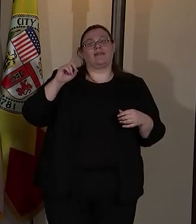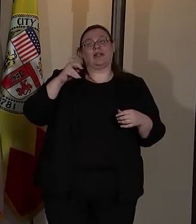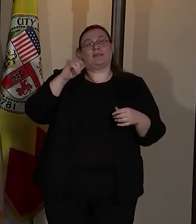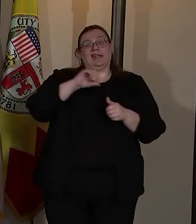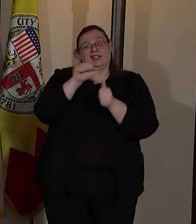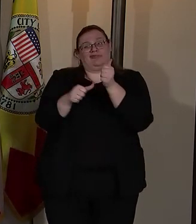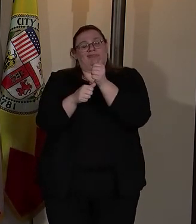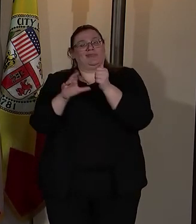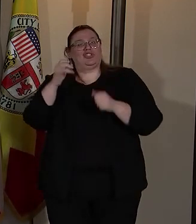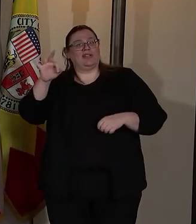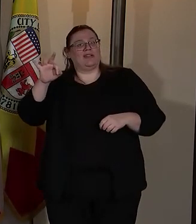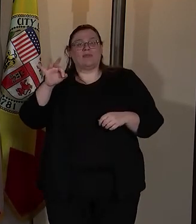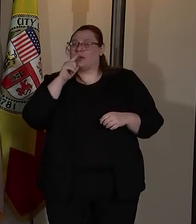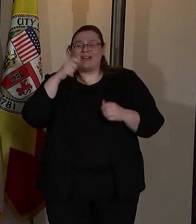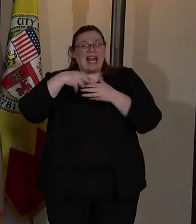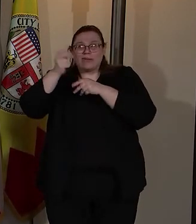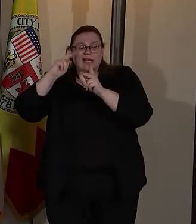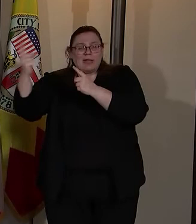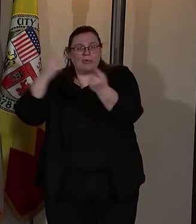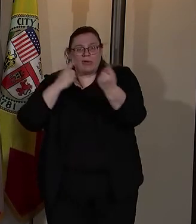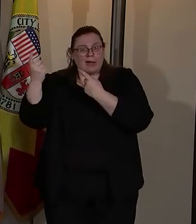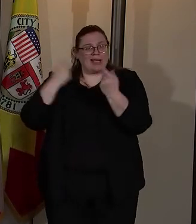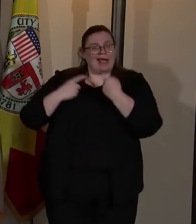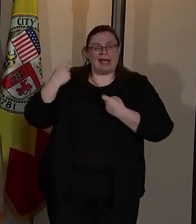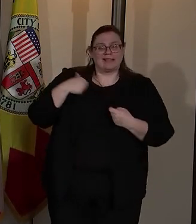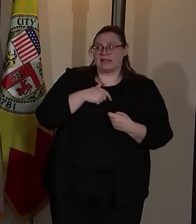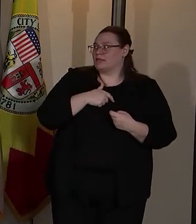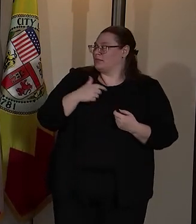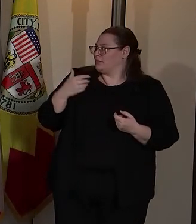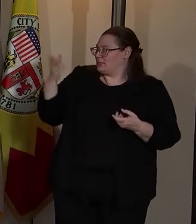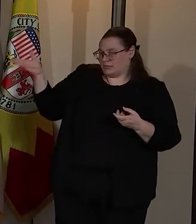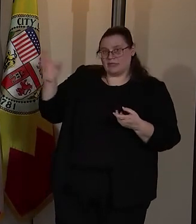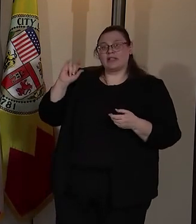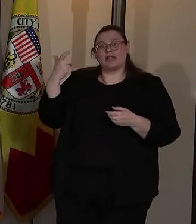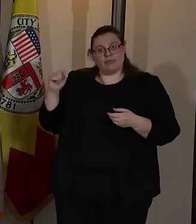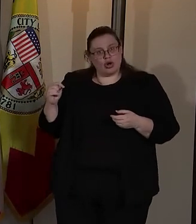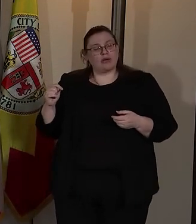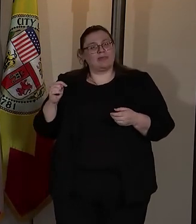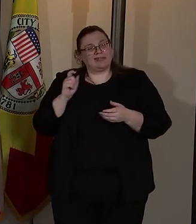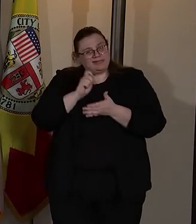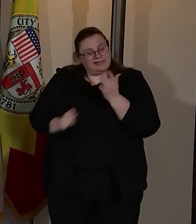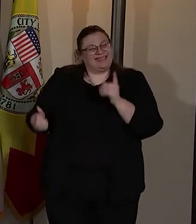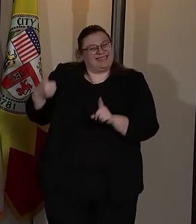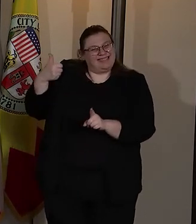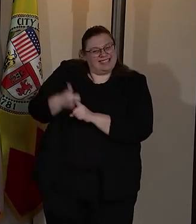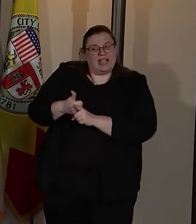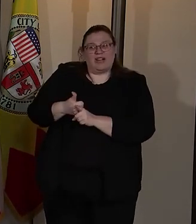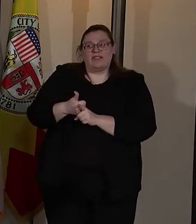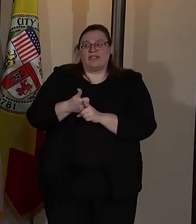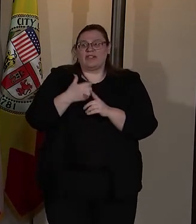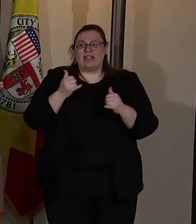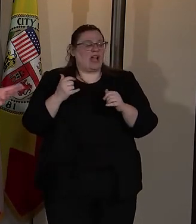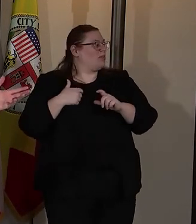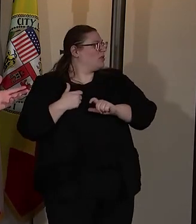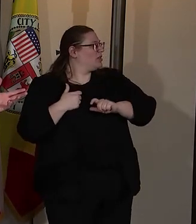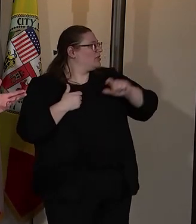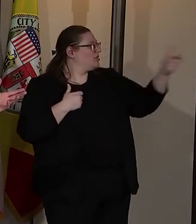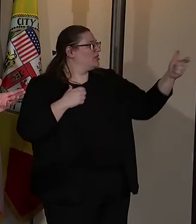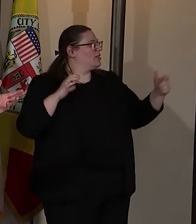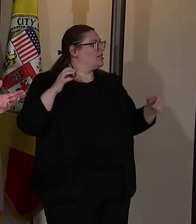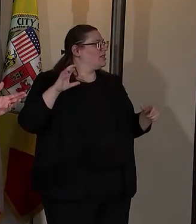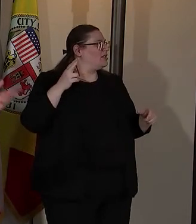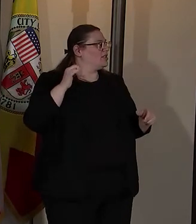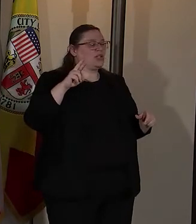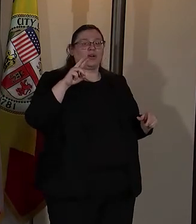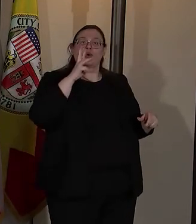have to have it be outsiders coming in and asking a department. It can be something the department gets to write itself. So I'm going to leave this in the hands of Chairwoman